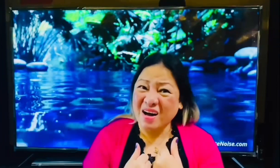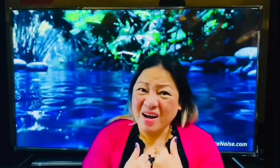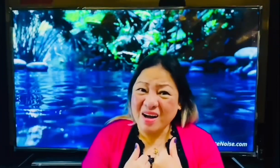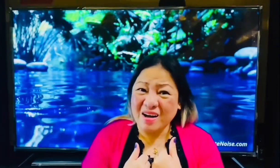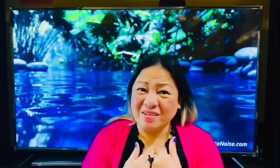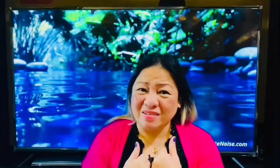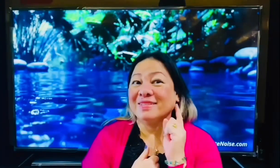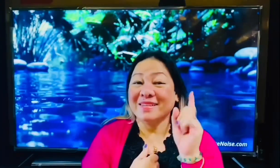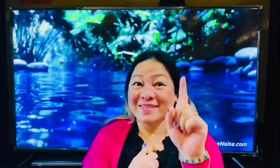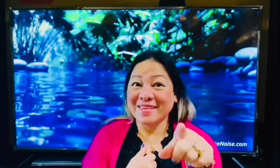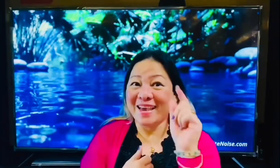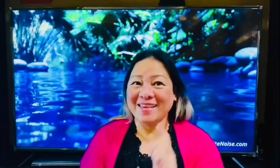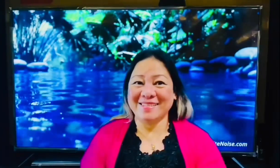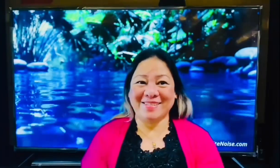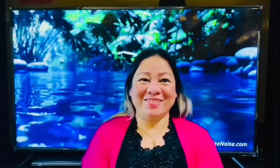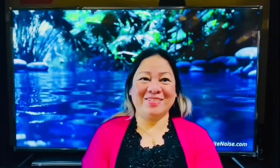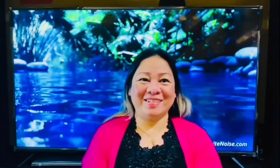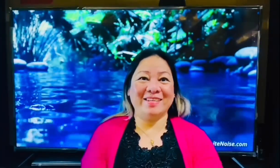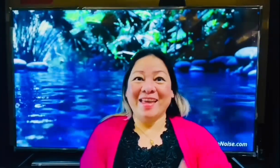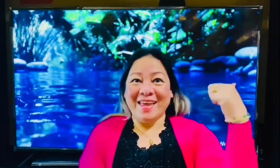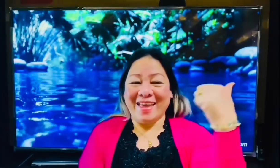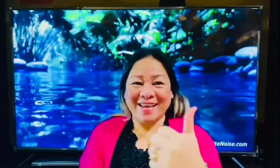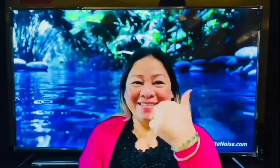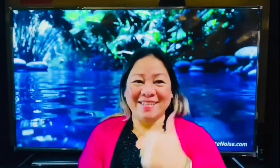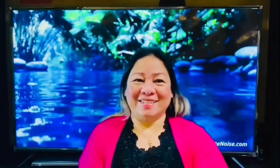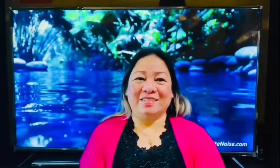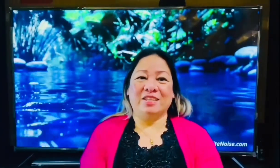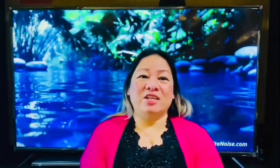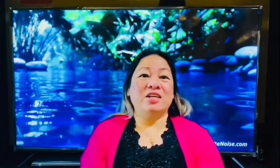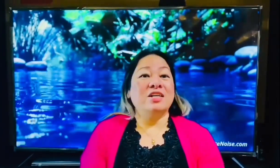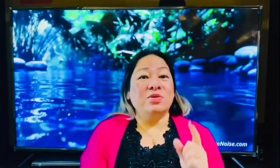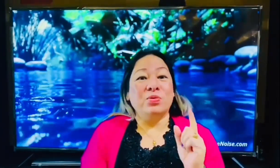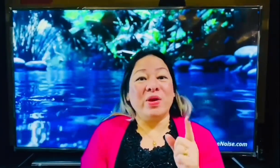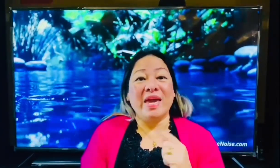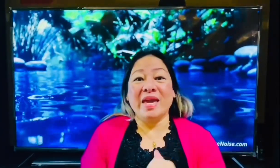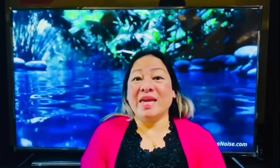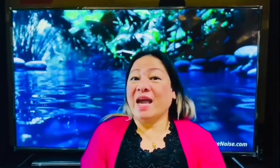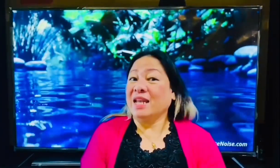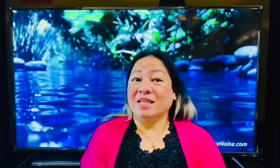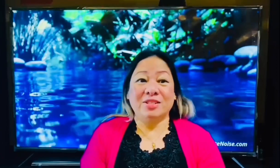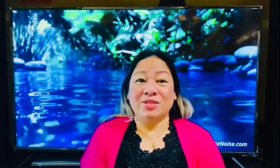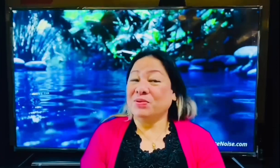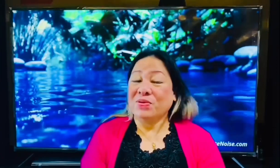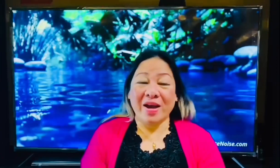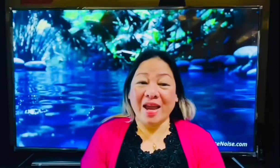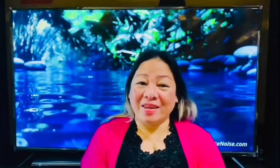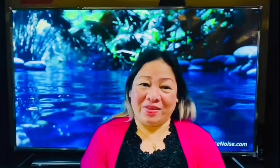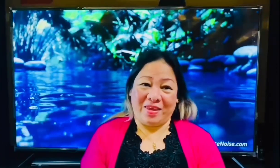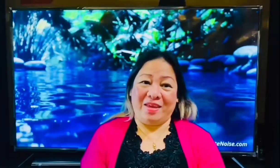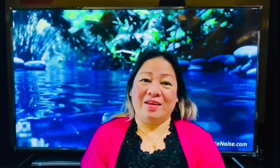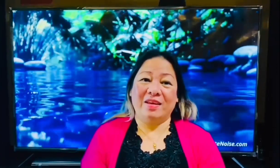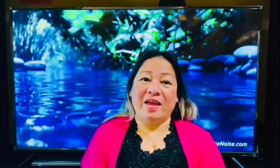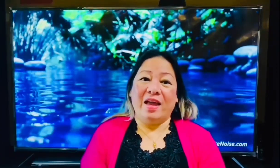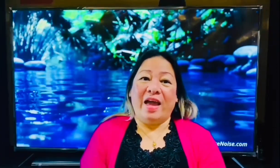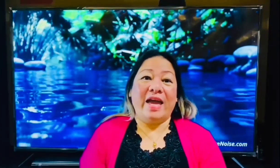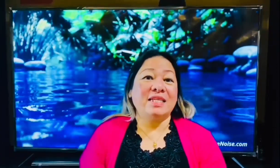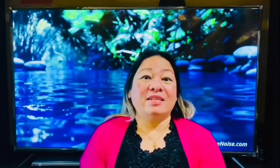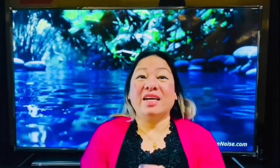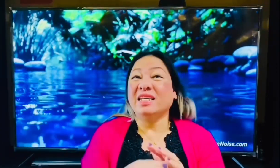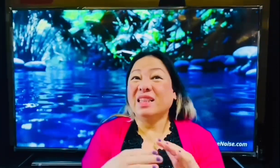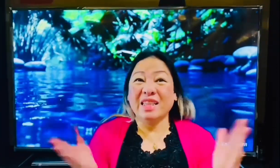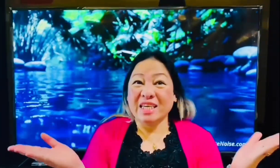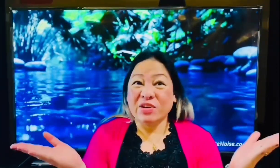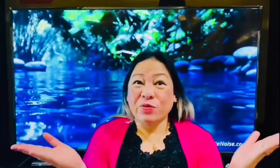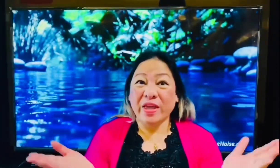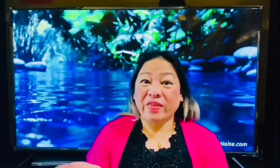us yes children excellent we cannot do anything and